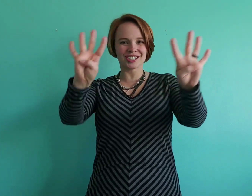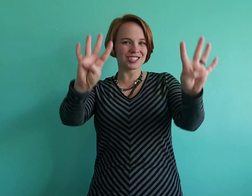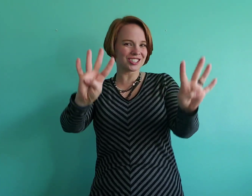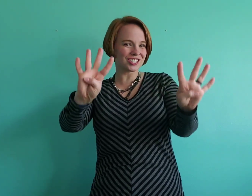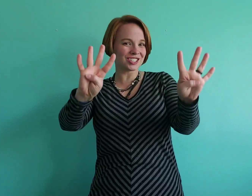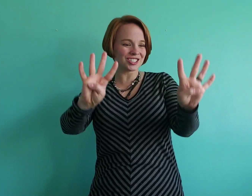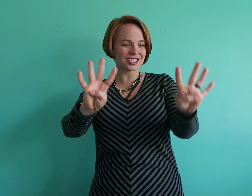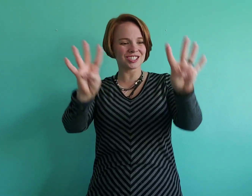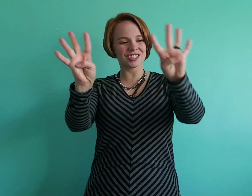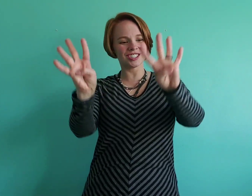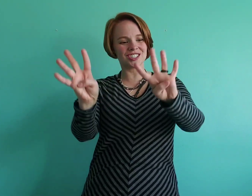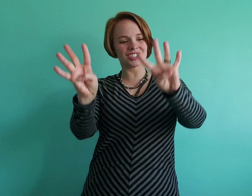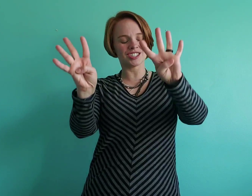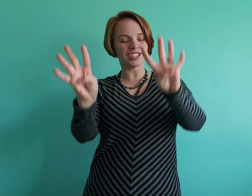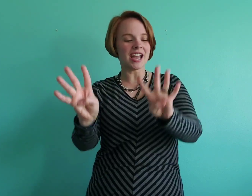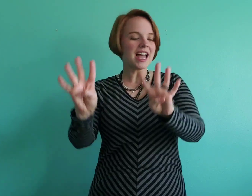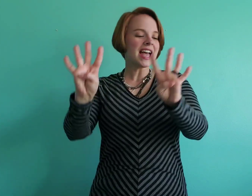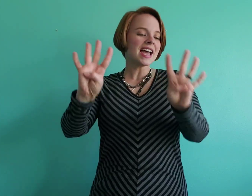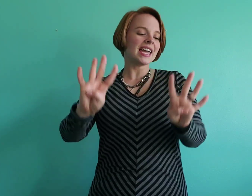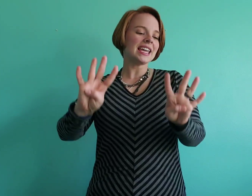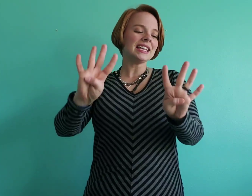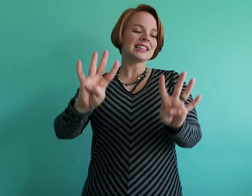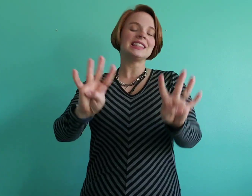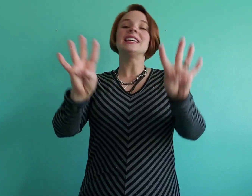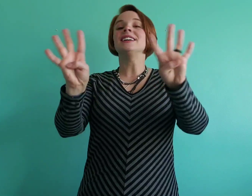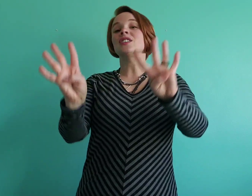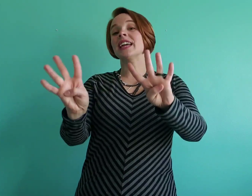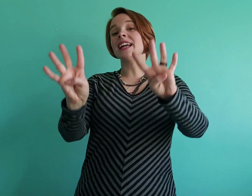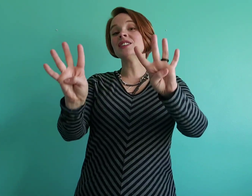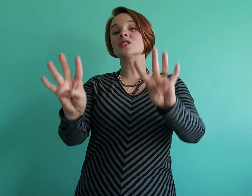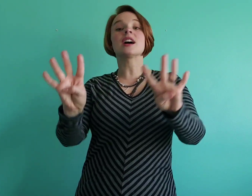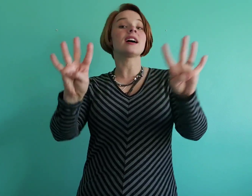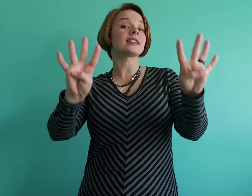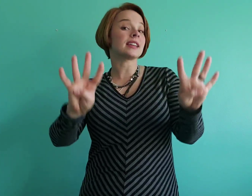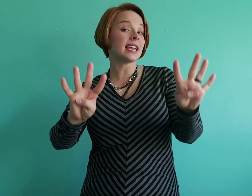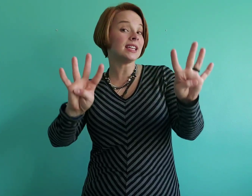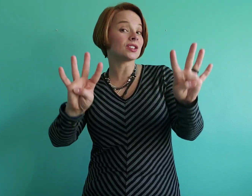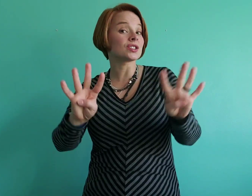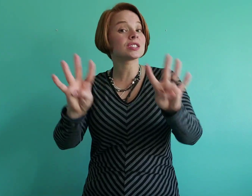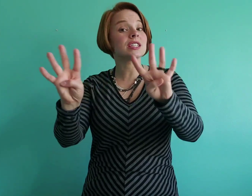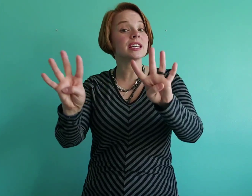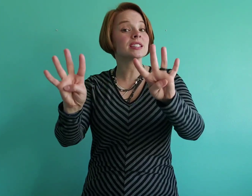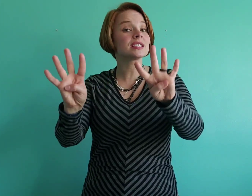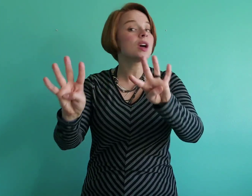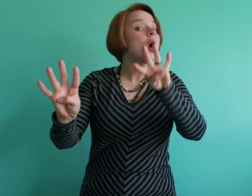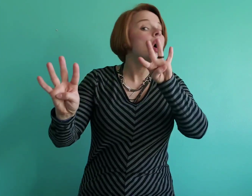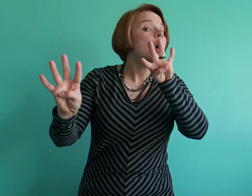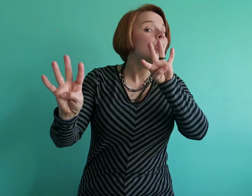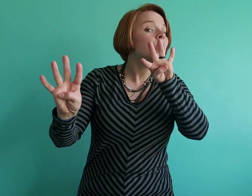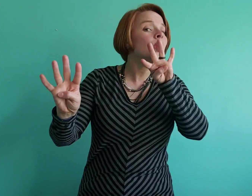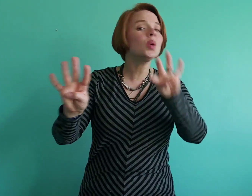tch, tch, Eight little candles on candlesticks. Whoo,